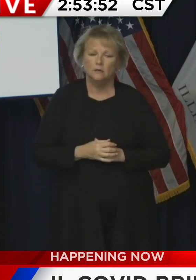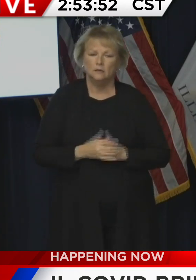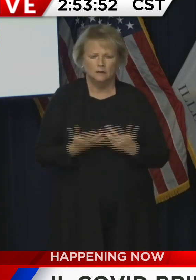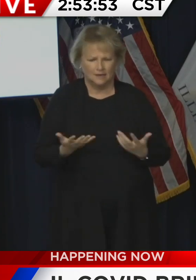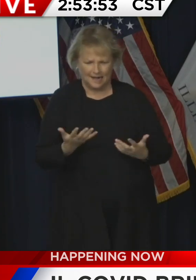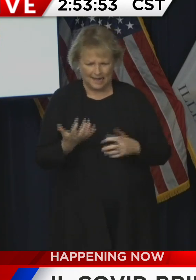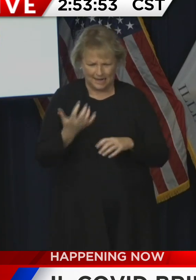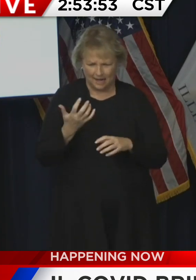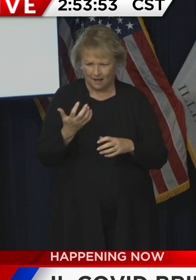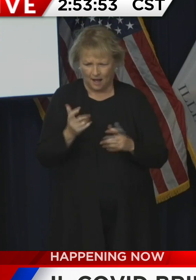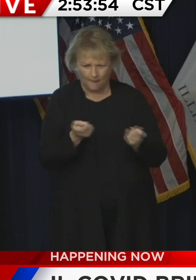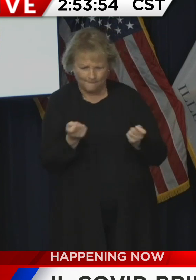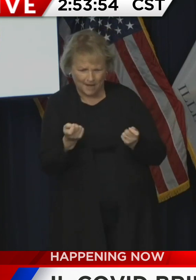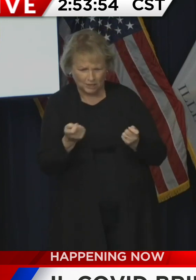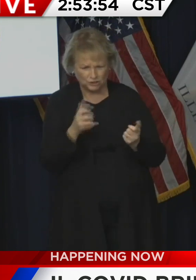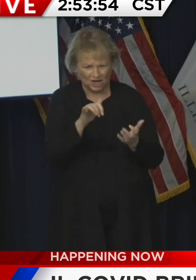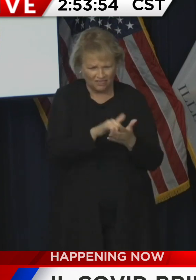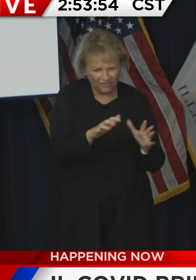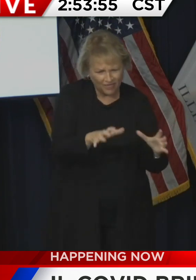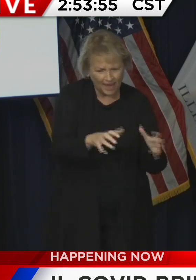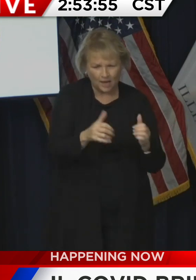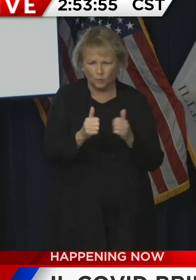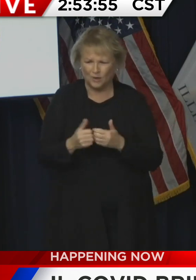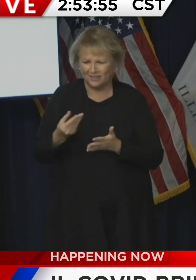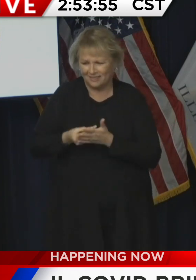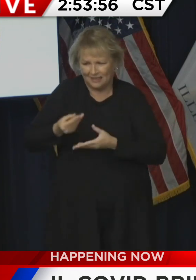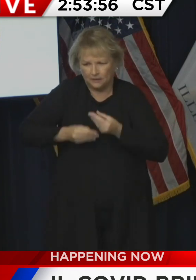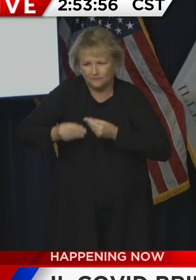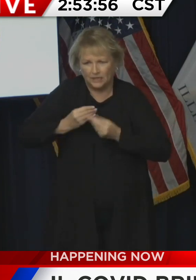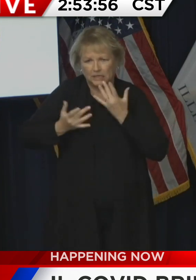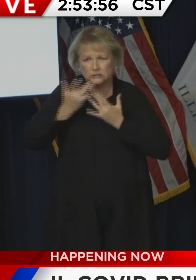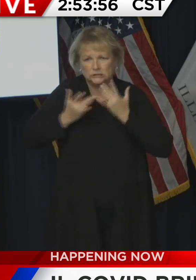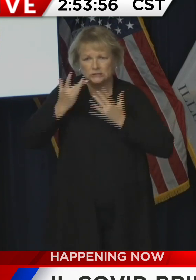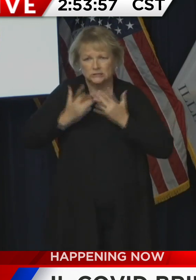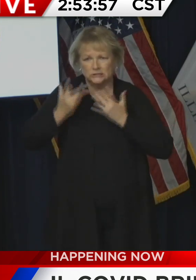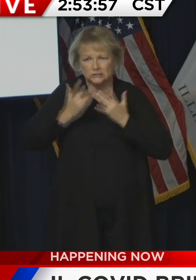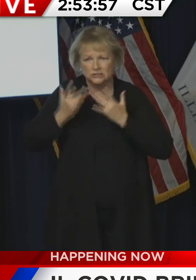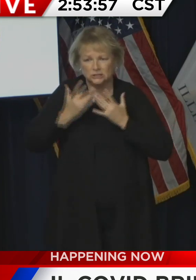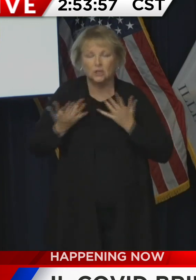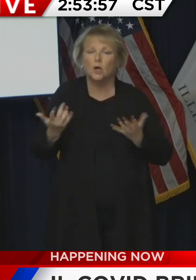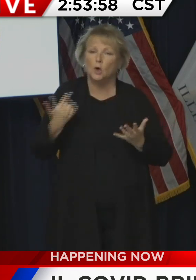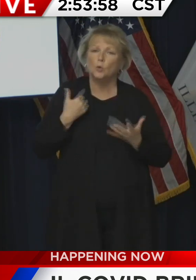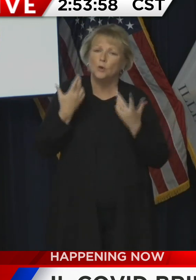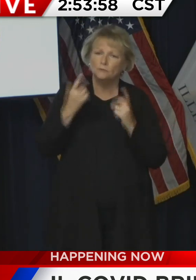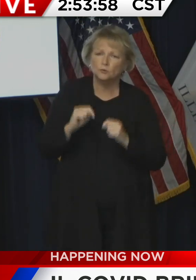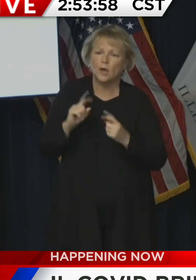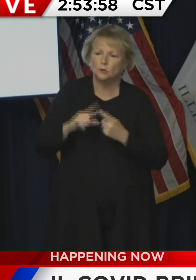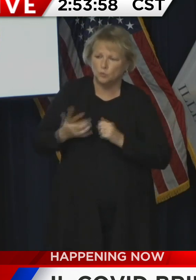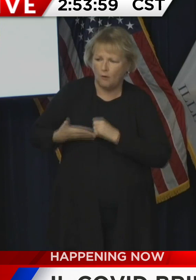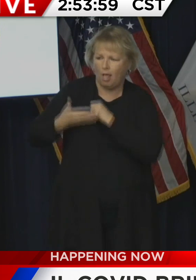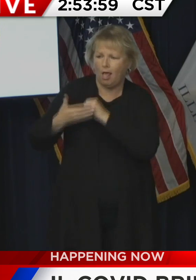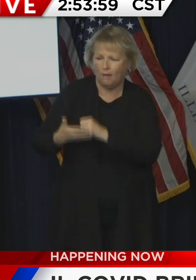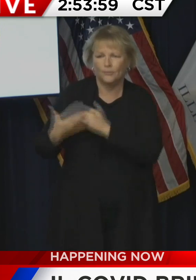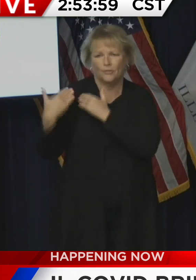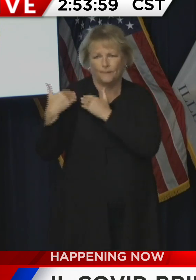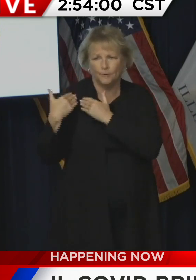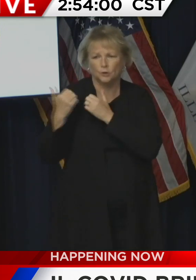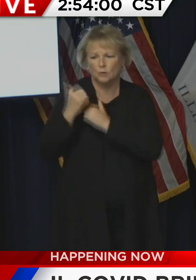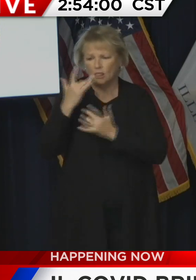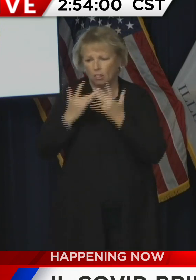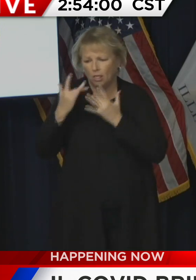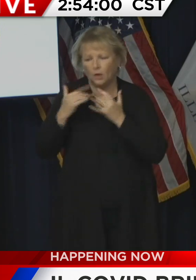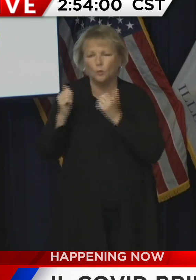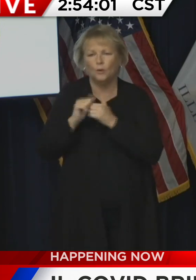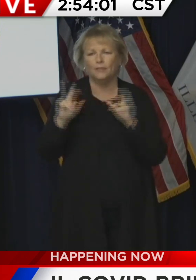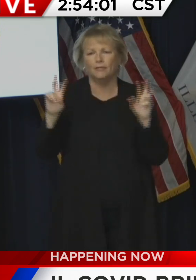try to manage that with the financial pressures that they're going through. And we've tried to alleviate some of the the burden of that with our business